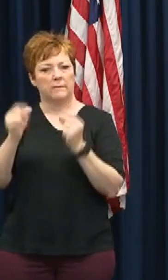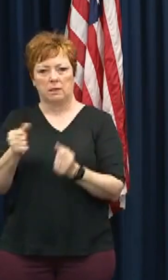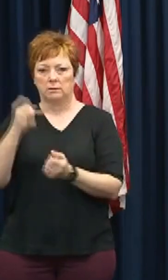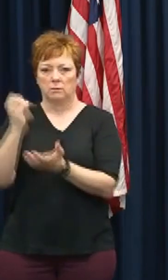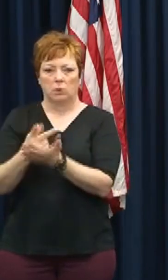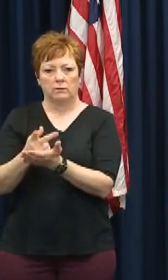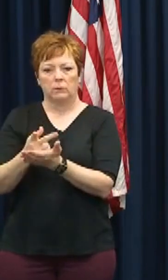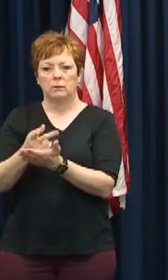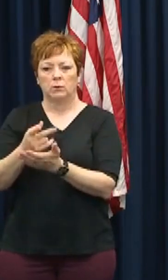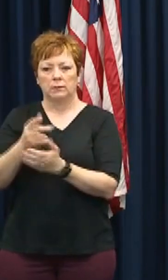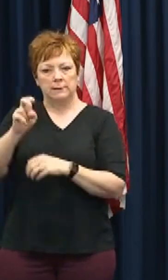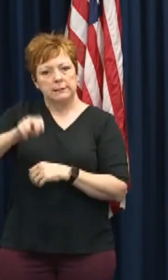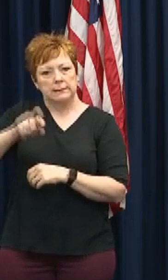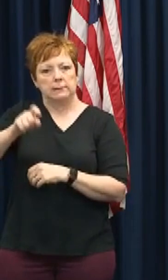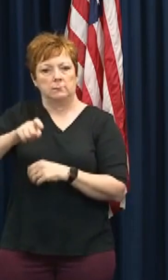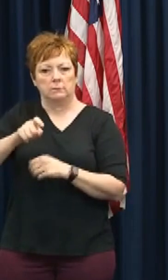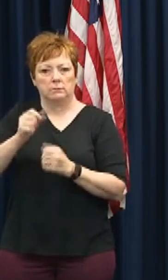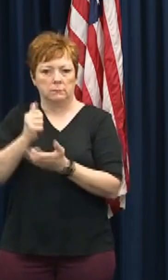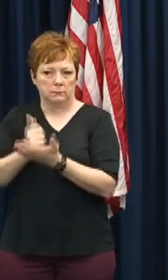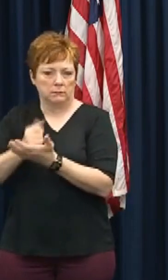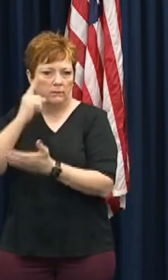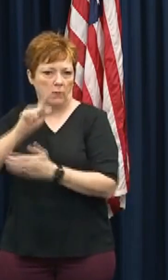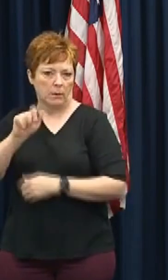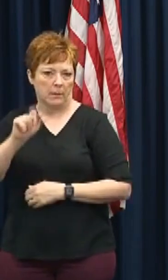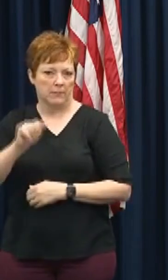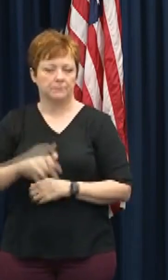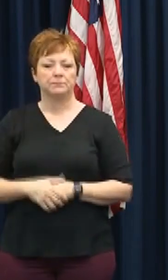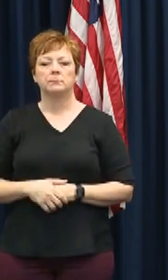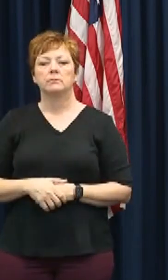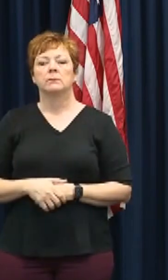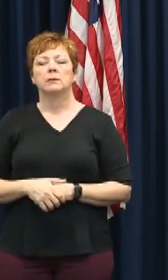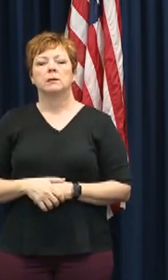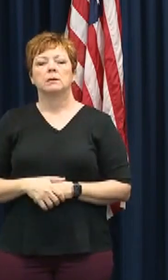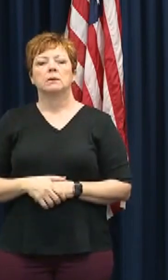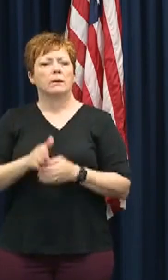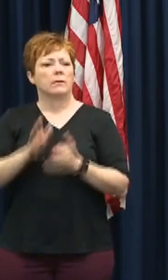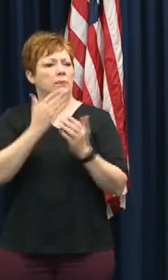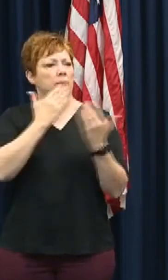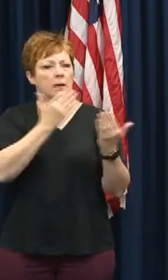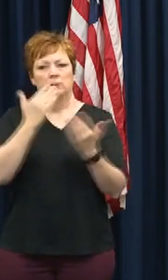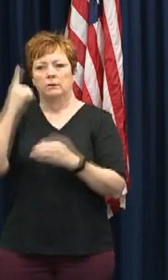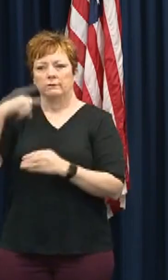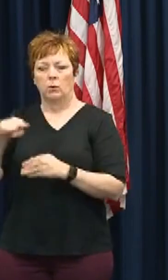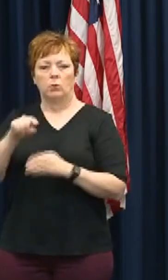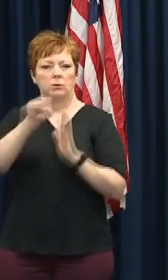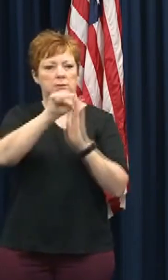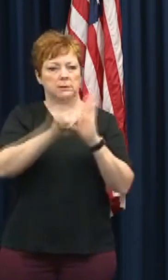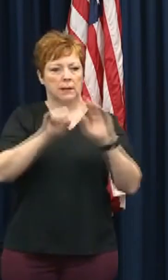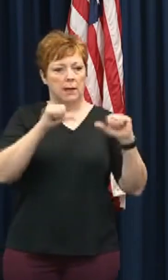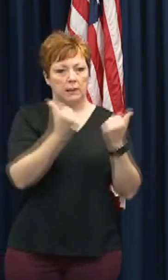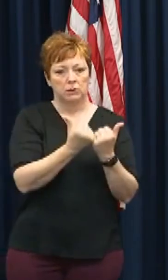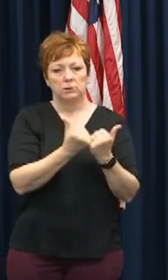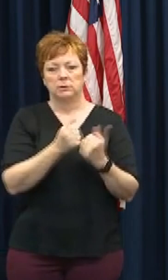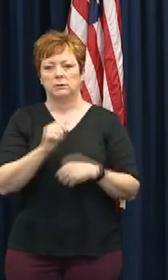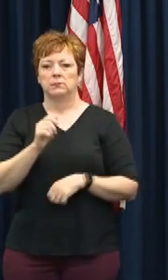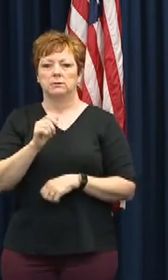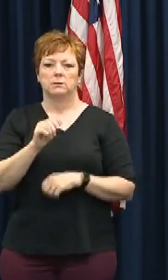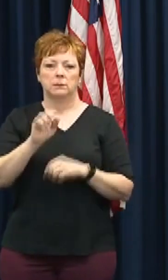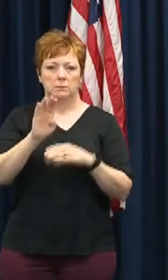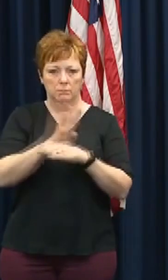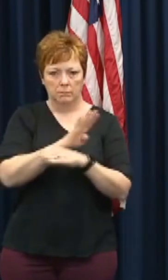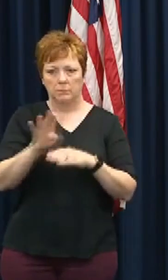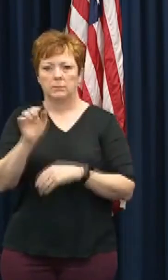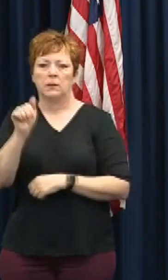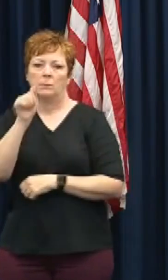Alabama. The SEOC is activated. I want to thank our state agencies, public and private utilities, our volunteers like the Red